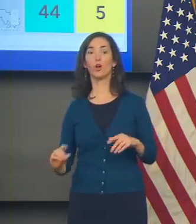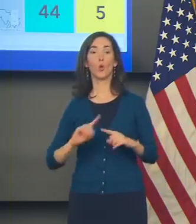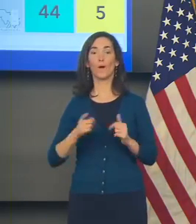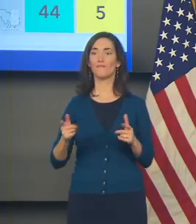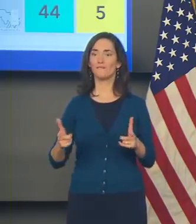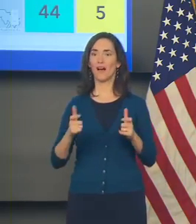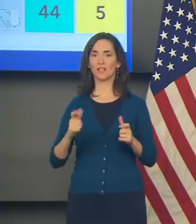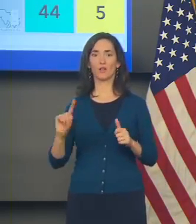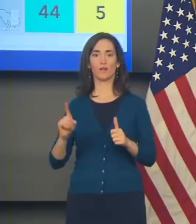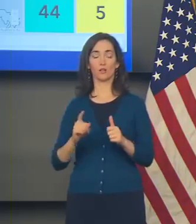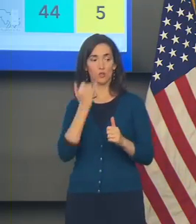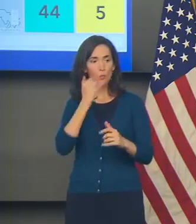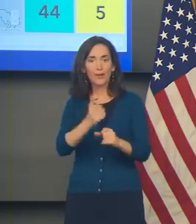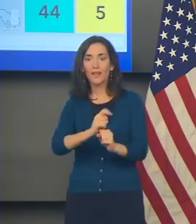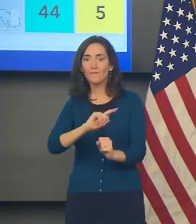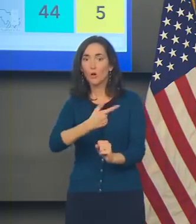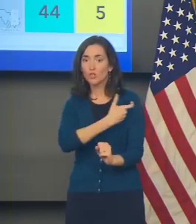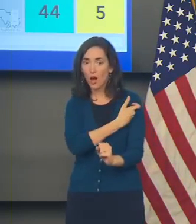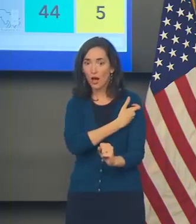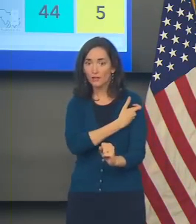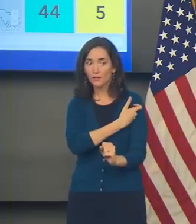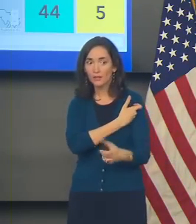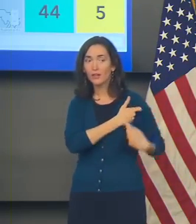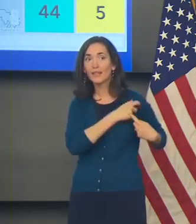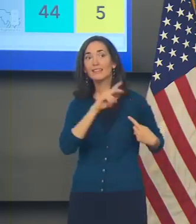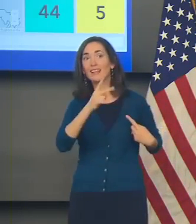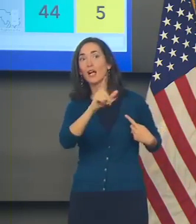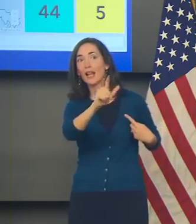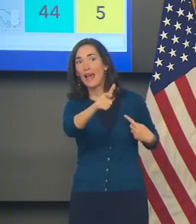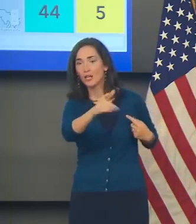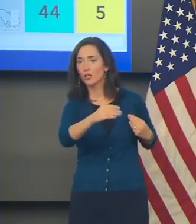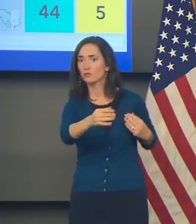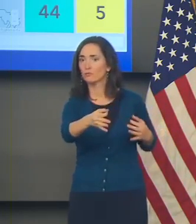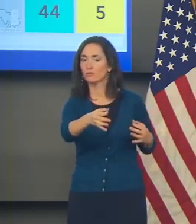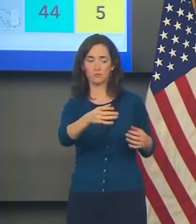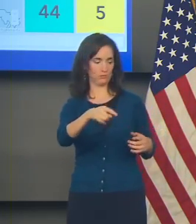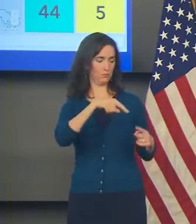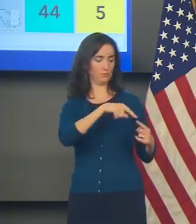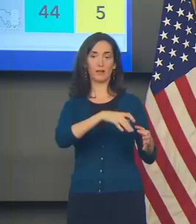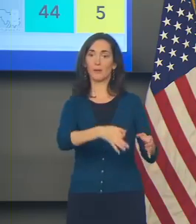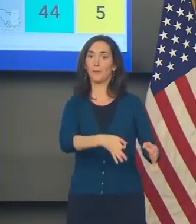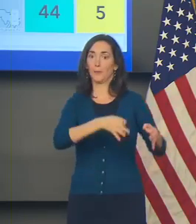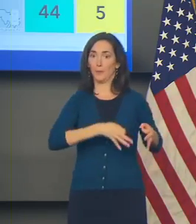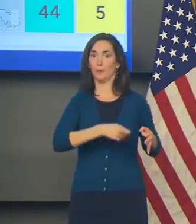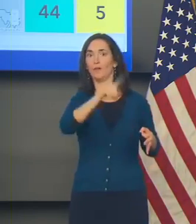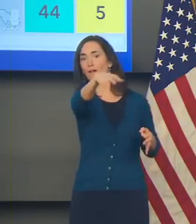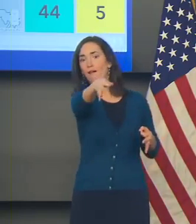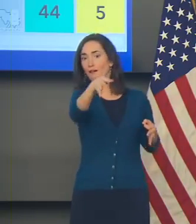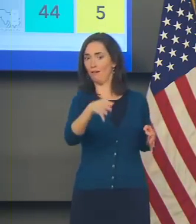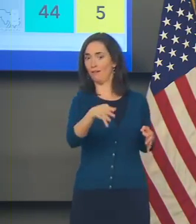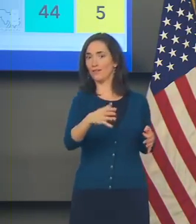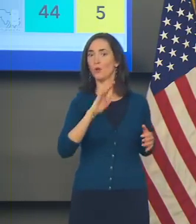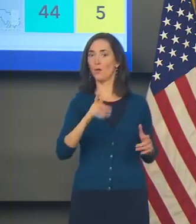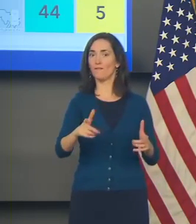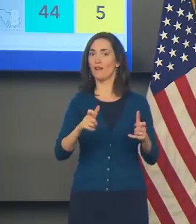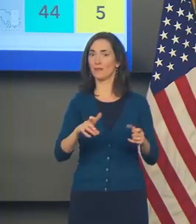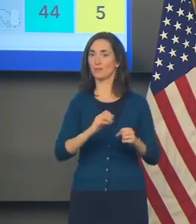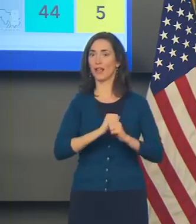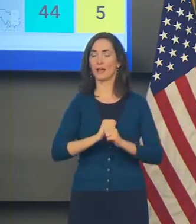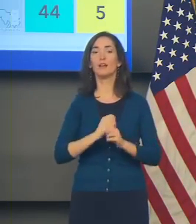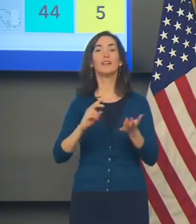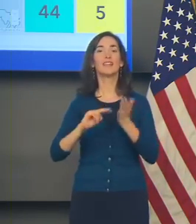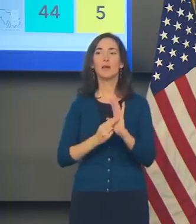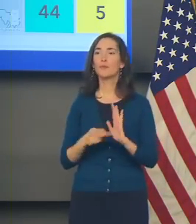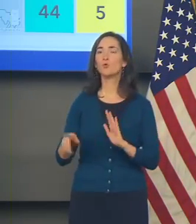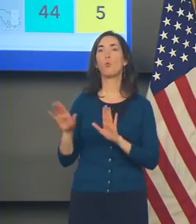shot. Then the sooner you'll have the second shot and enjoy the full protection. So we're asking you to run don't walk.